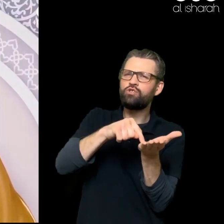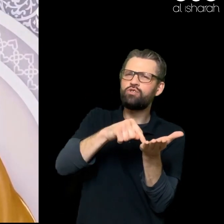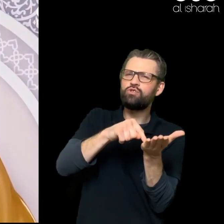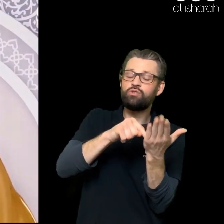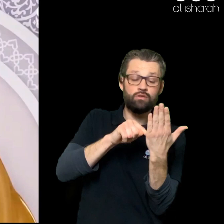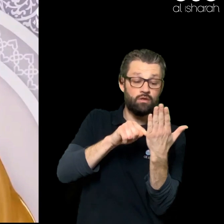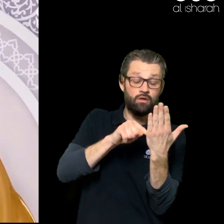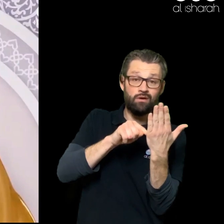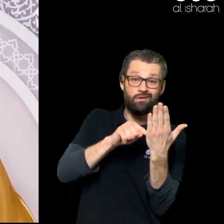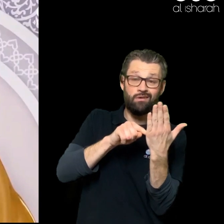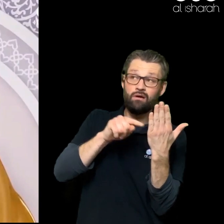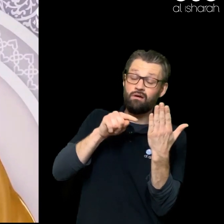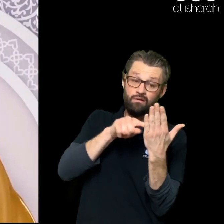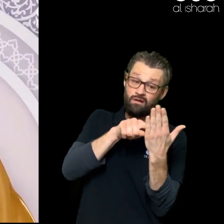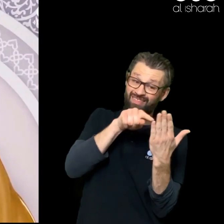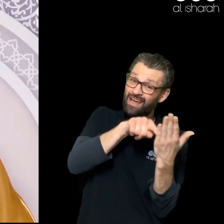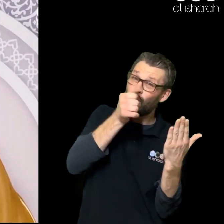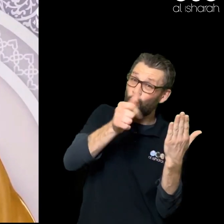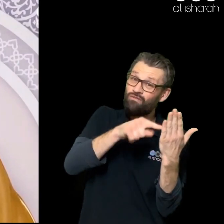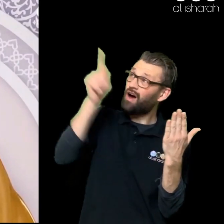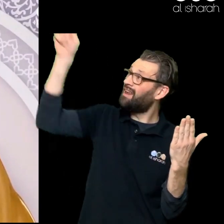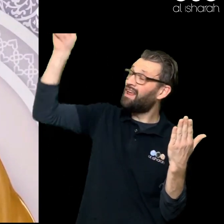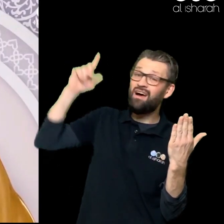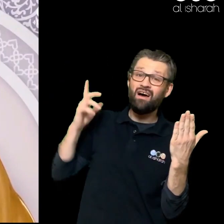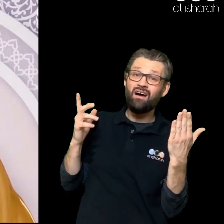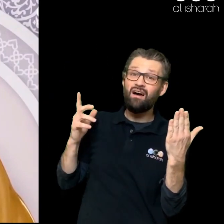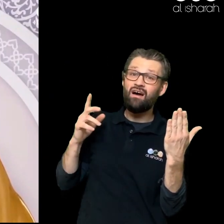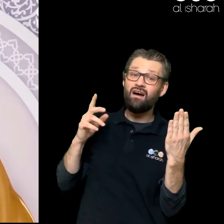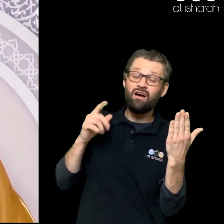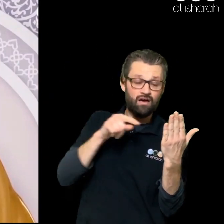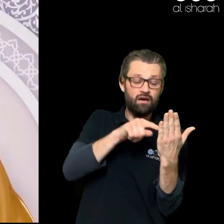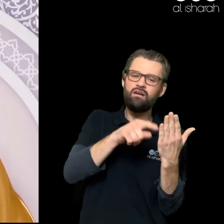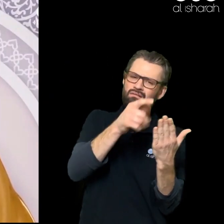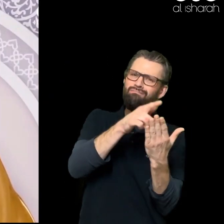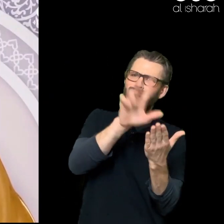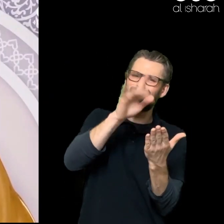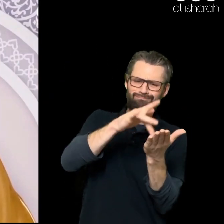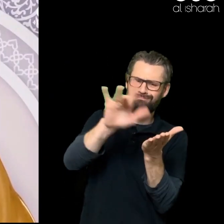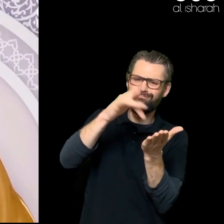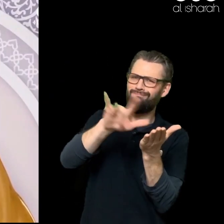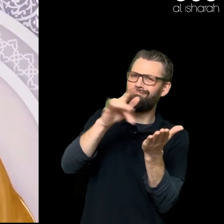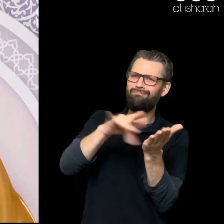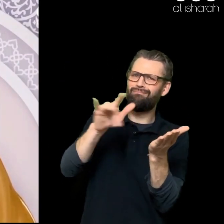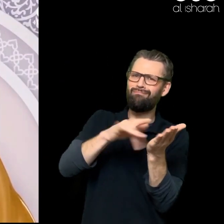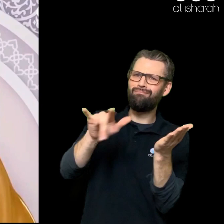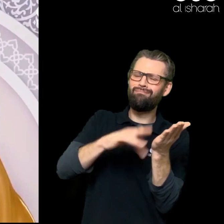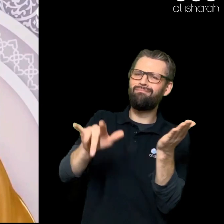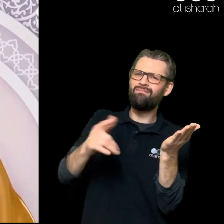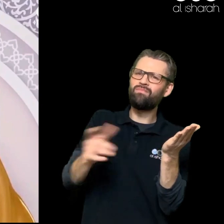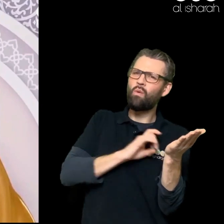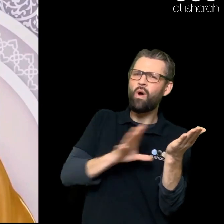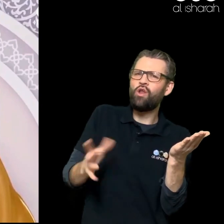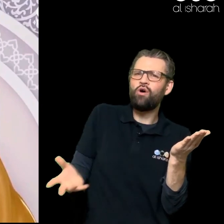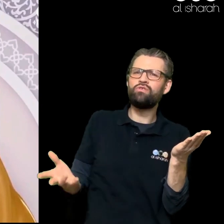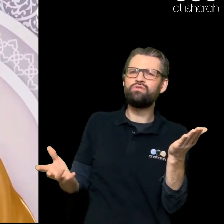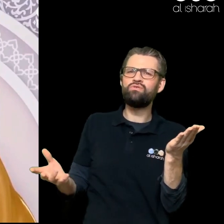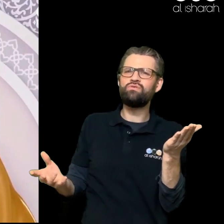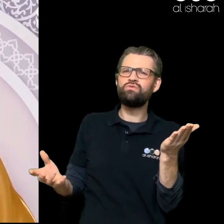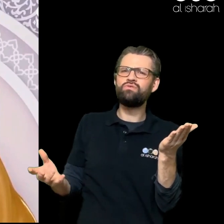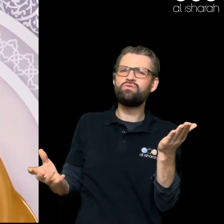You Can Uninstall That App And Say Goodbye To It And Do Something Better How Many Of Us Have